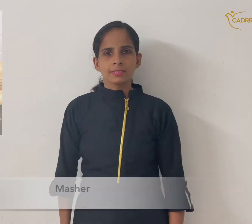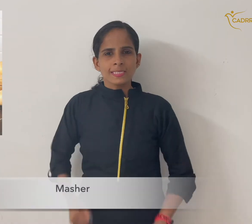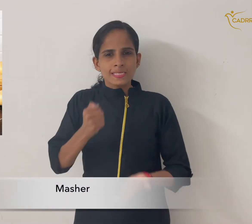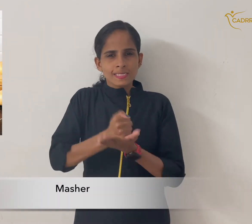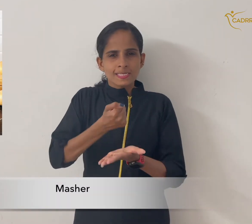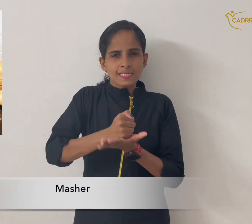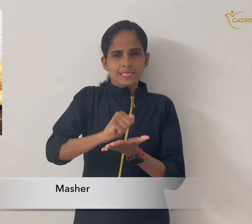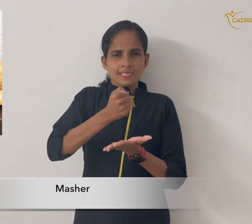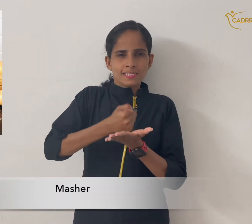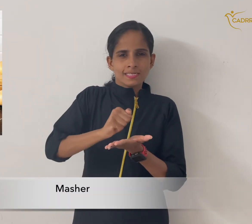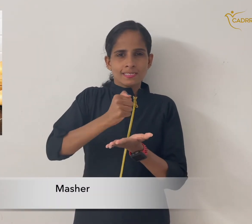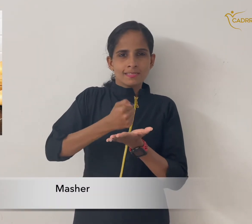masher masher